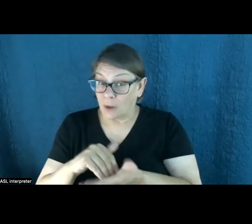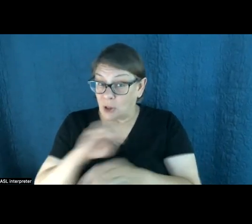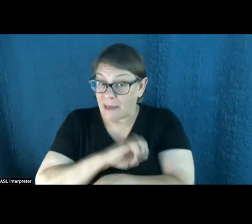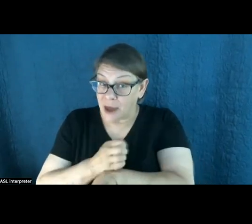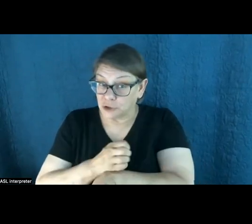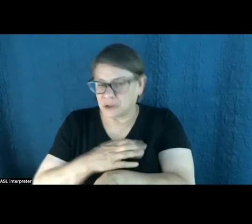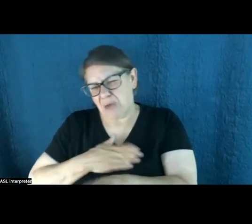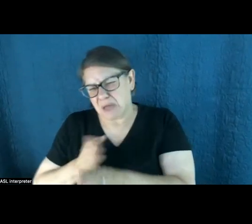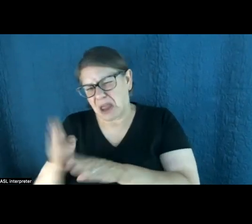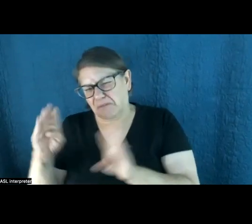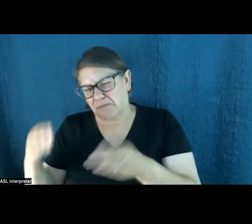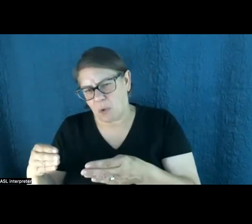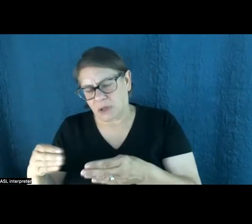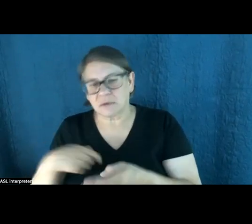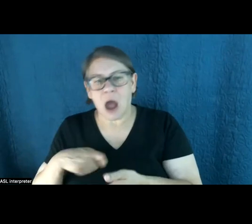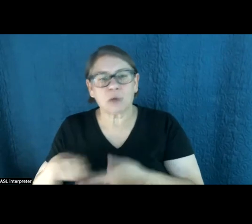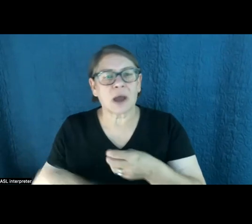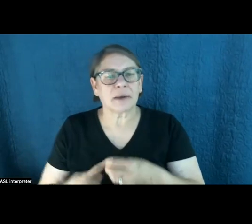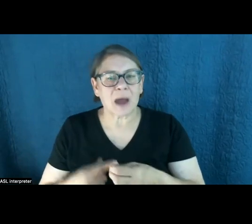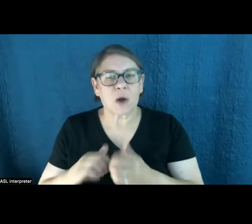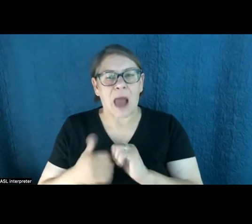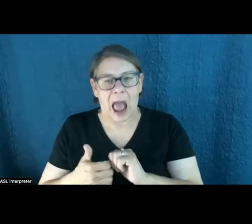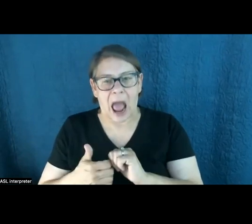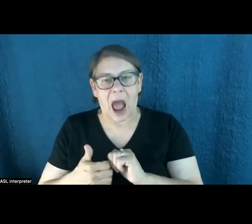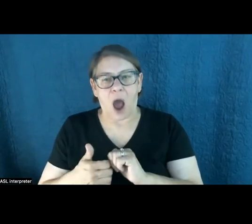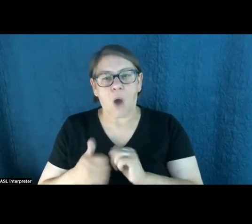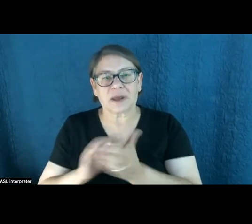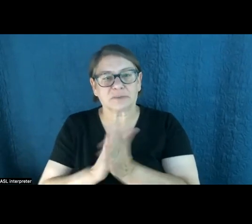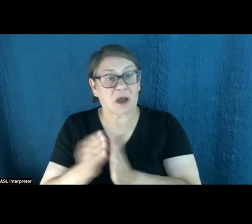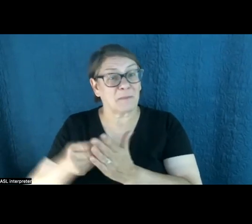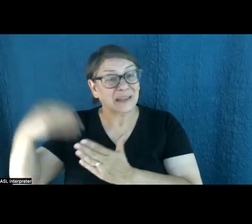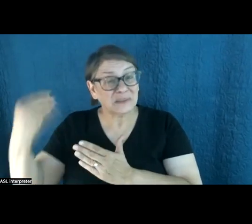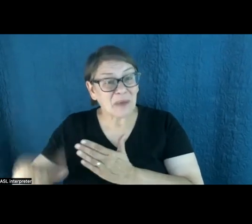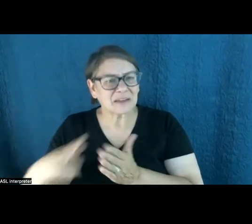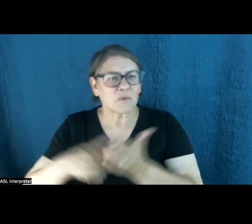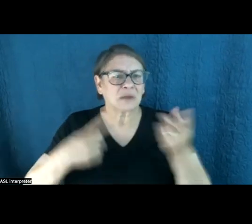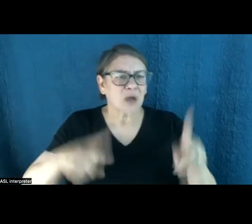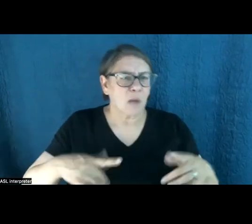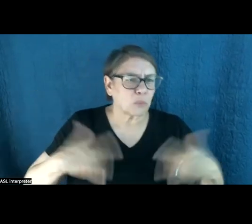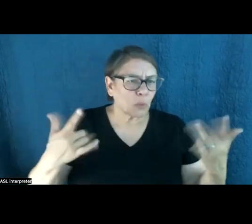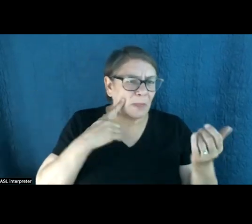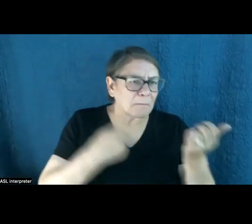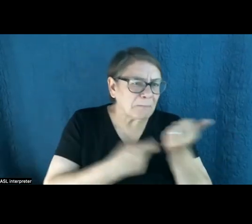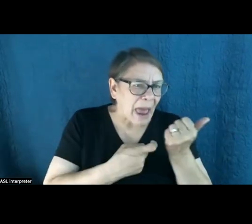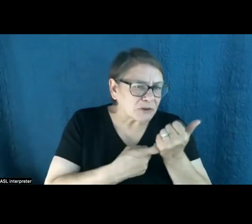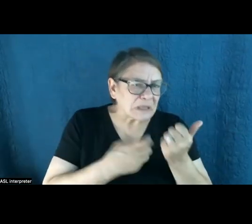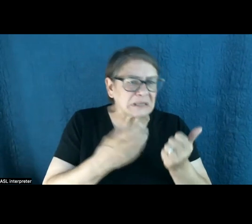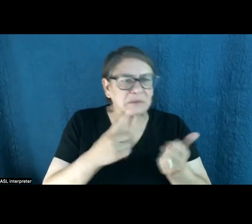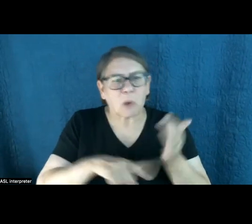my main focus, and I write about how it's gotten so much more inexpensive and what's going on with batteries and what are all the other technologies